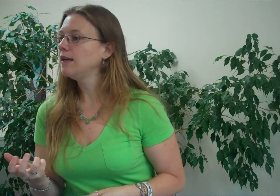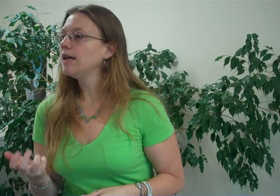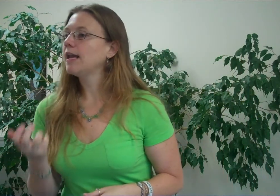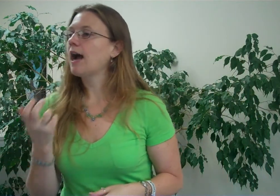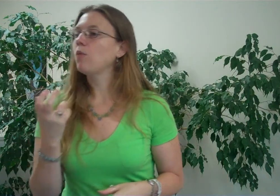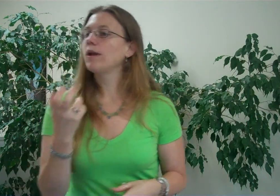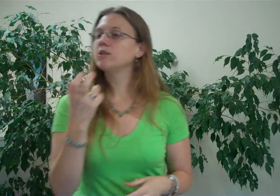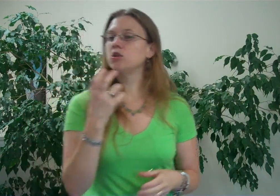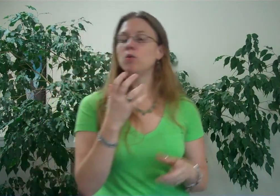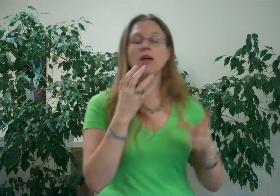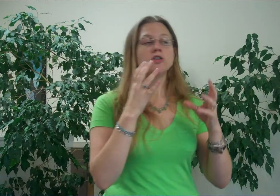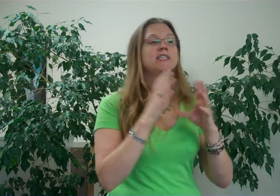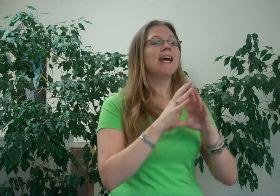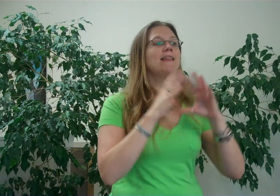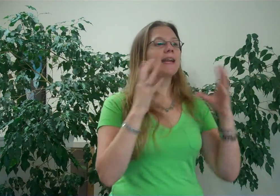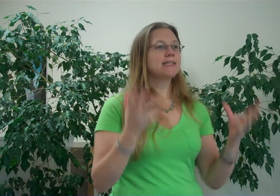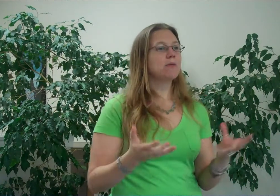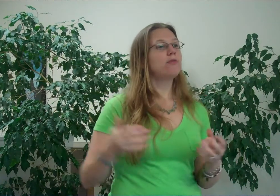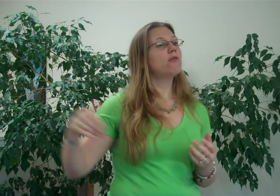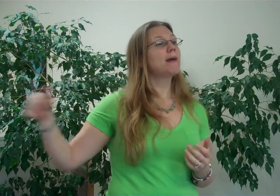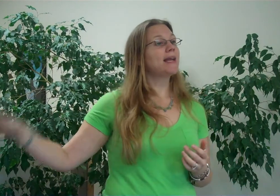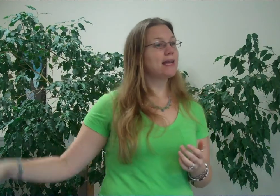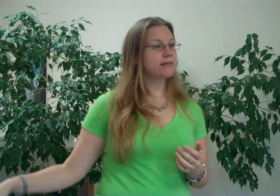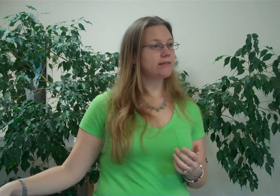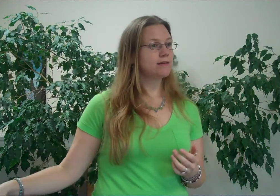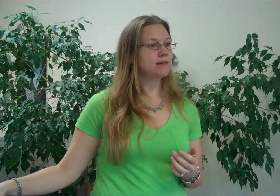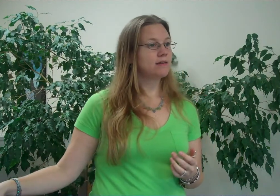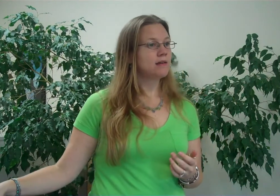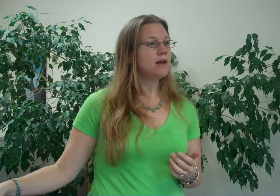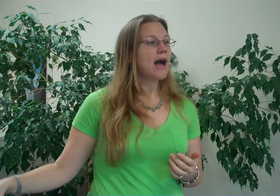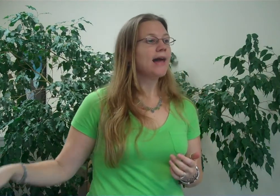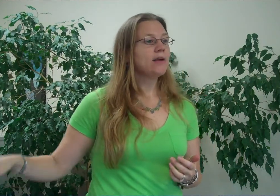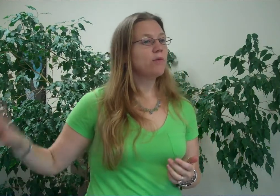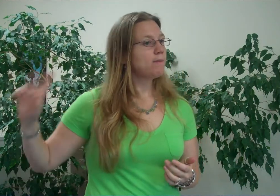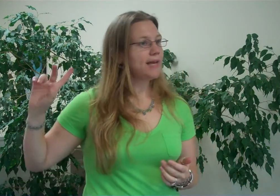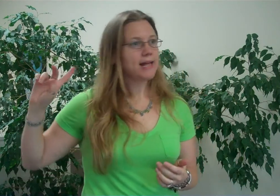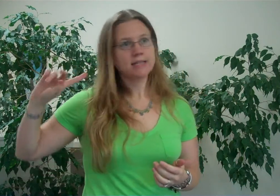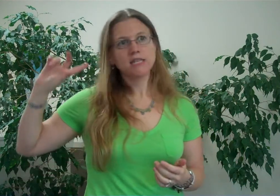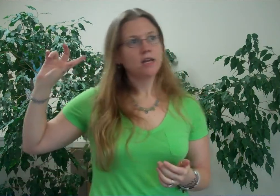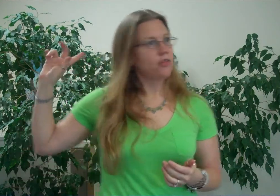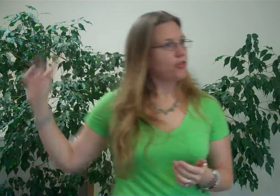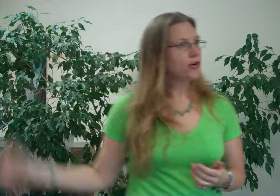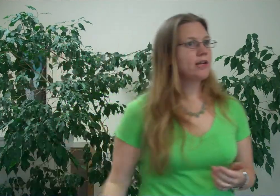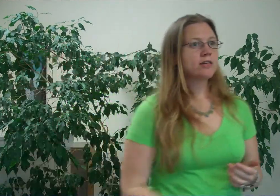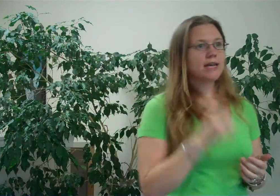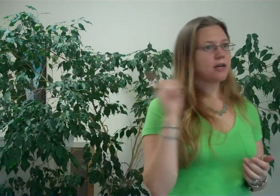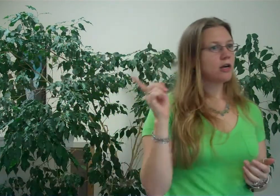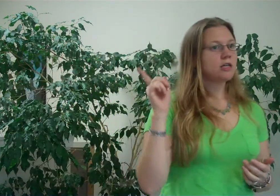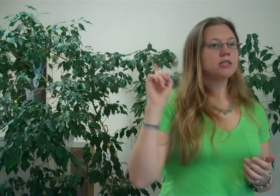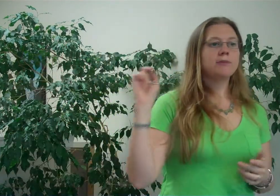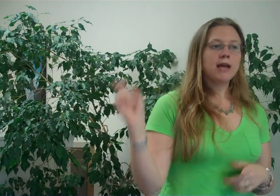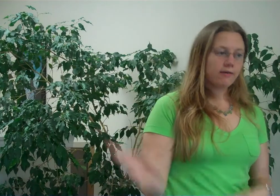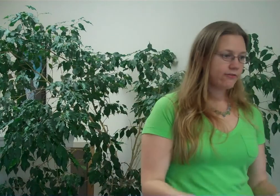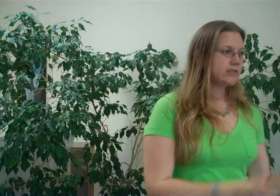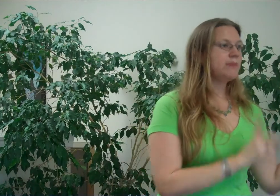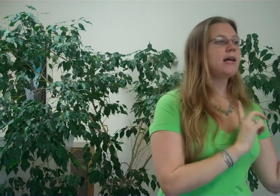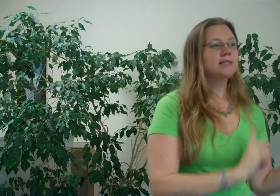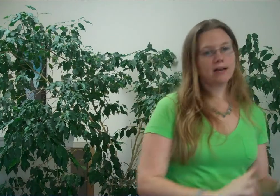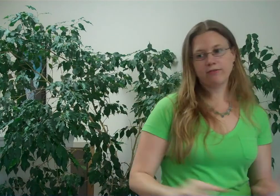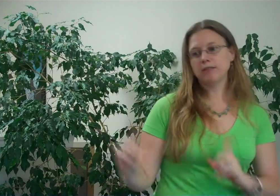And I wanted to set that example for my kids. I didn't want my kids 30 years later to be up 50 pounds, down 50